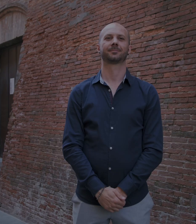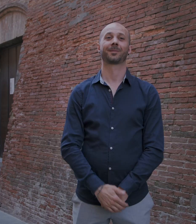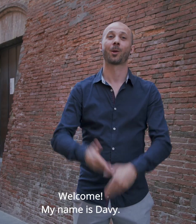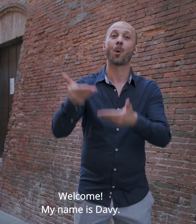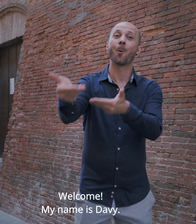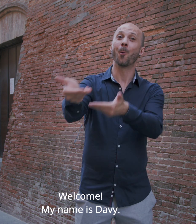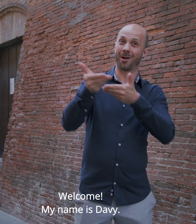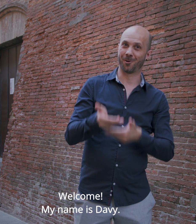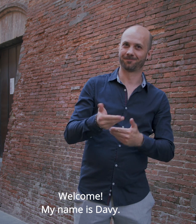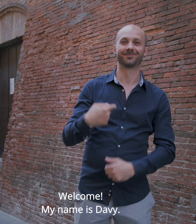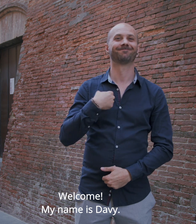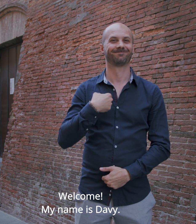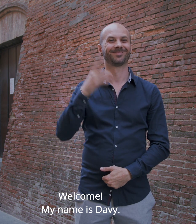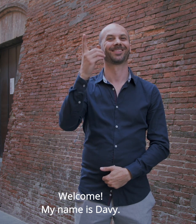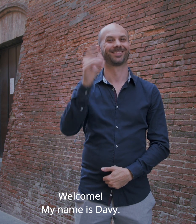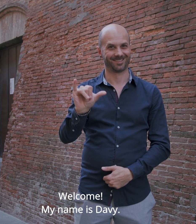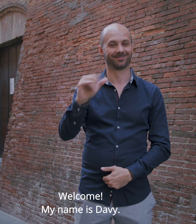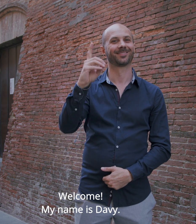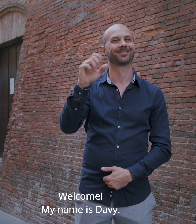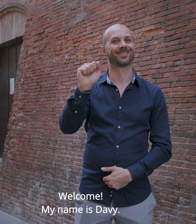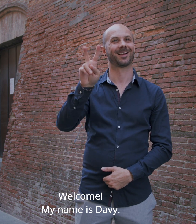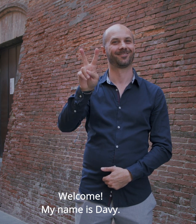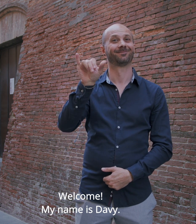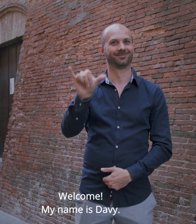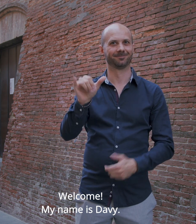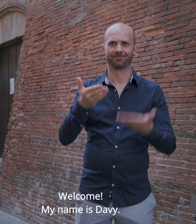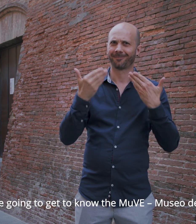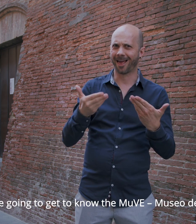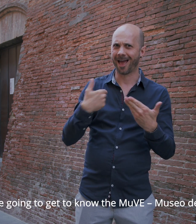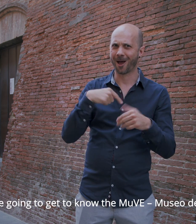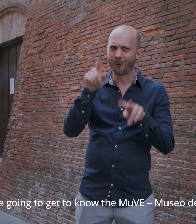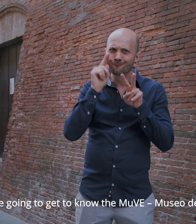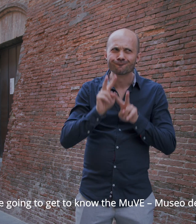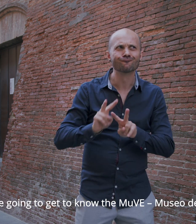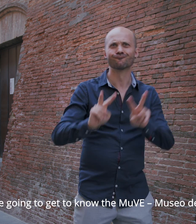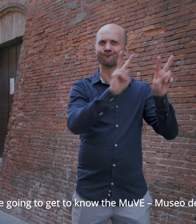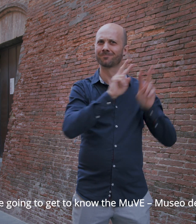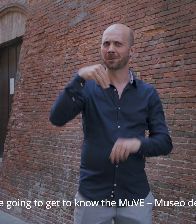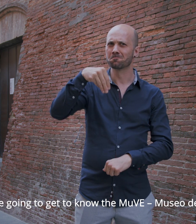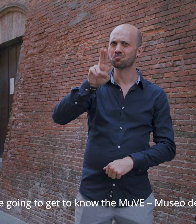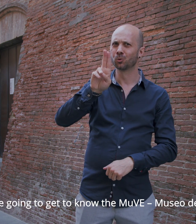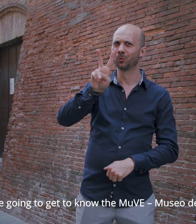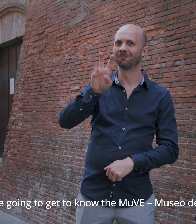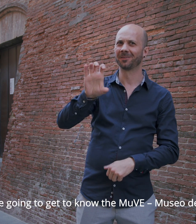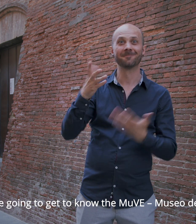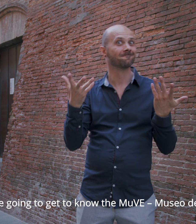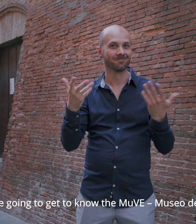Welcome, my name is Davey. Together, we are going to get to know the MUVE,